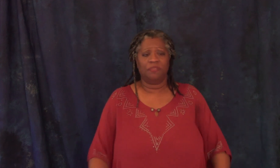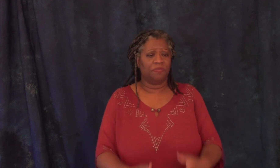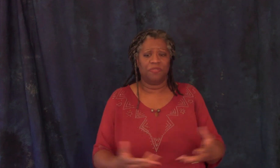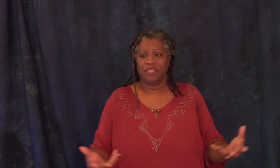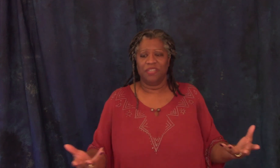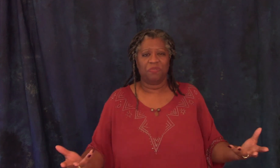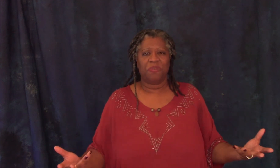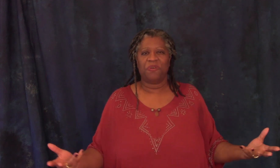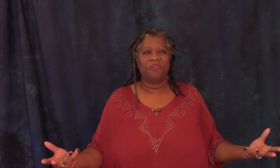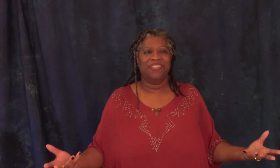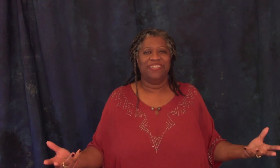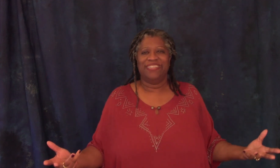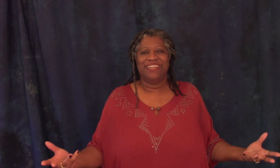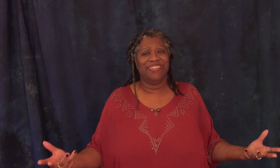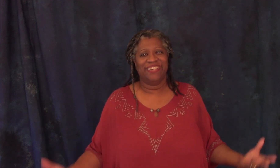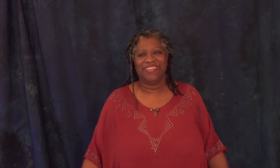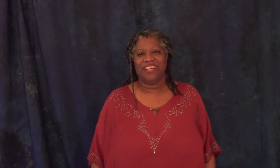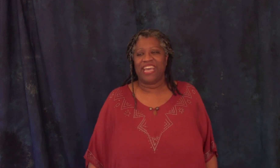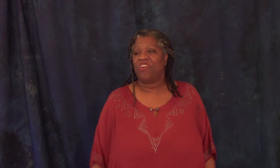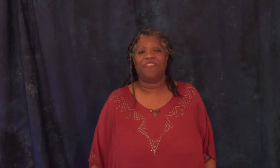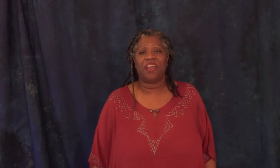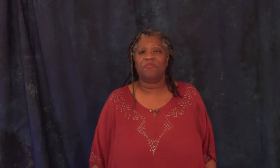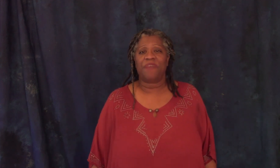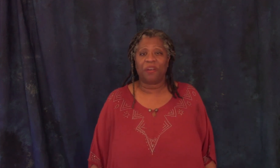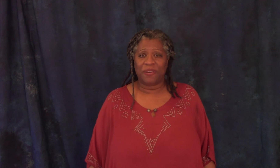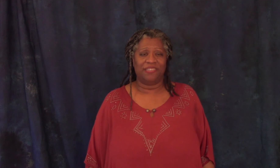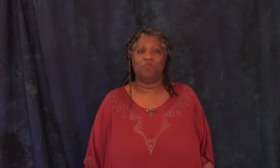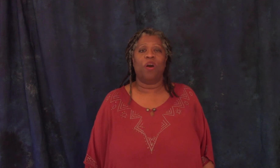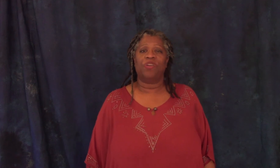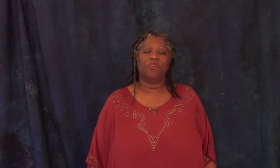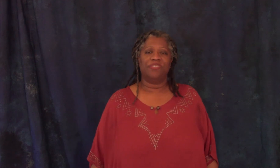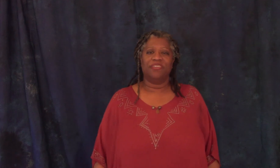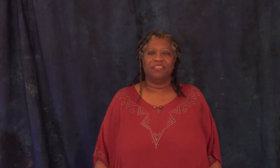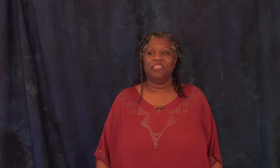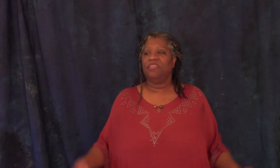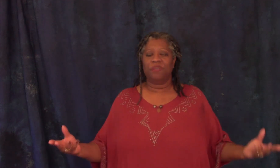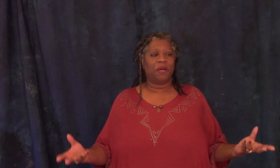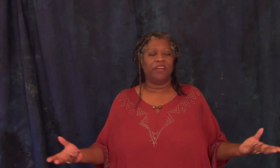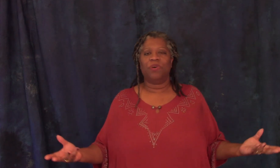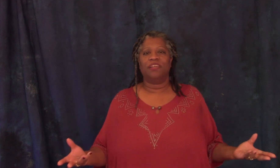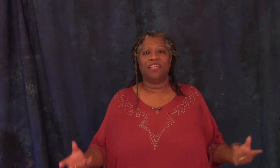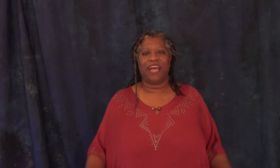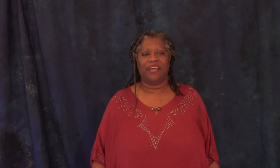would be a caravan of vagabonds wanderers leaving behind what little they had